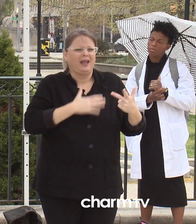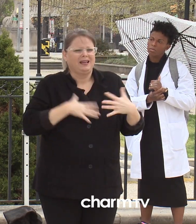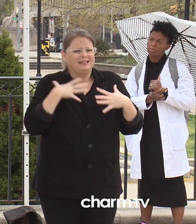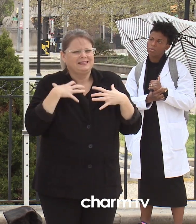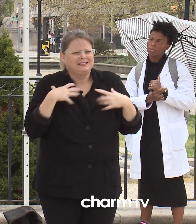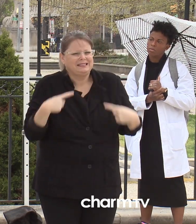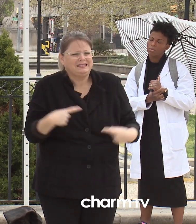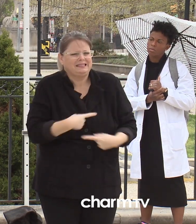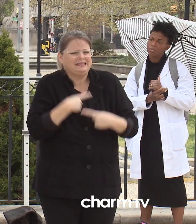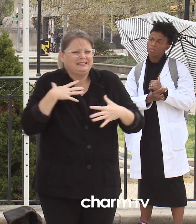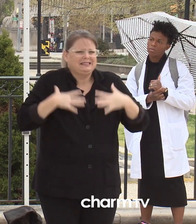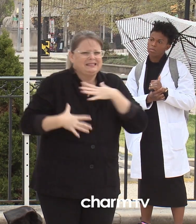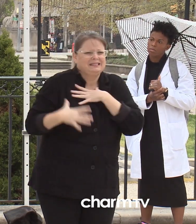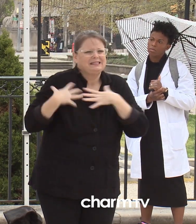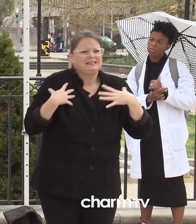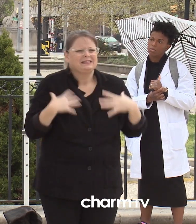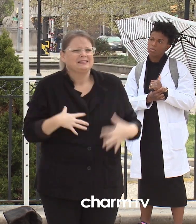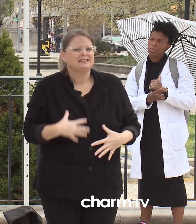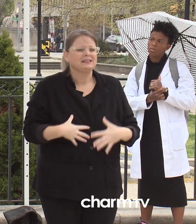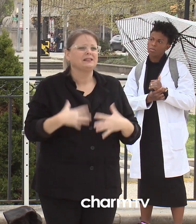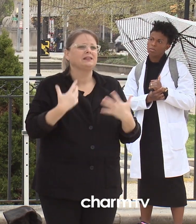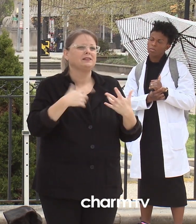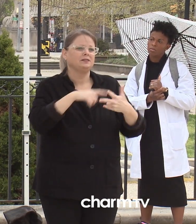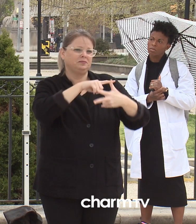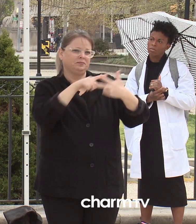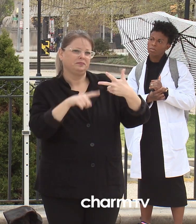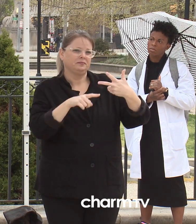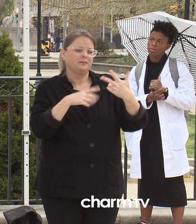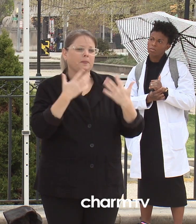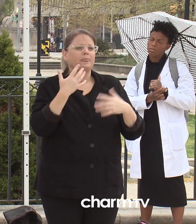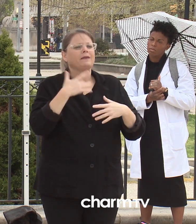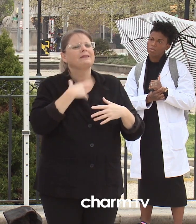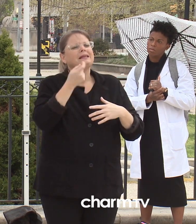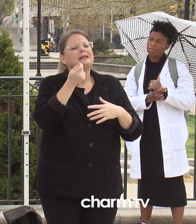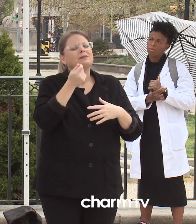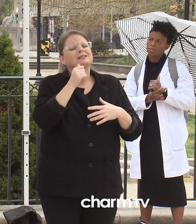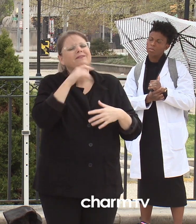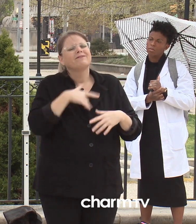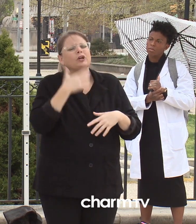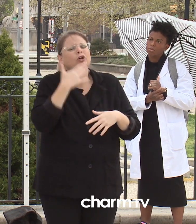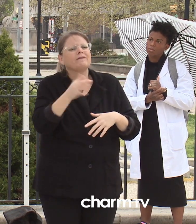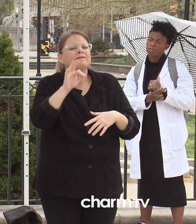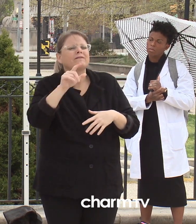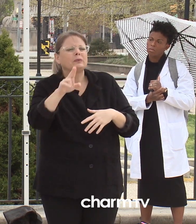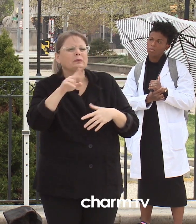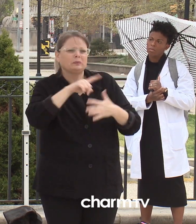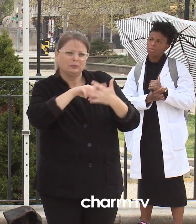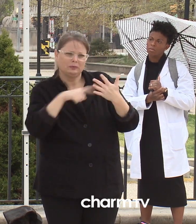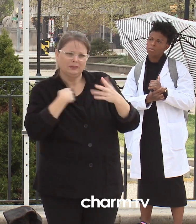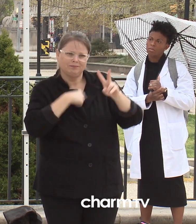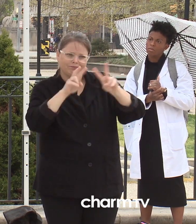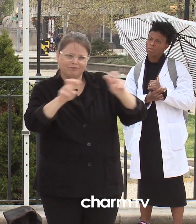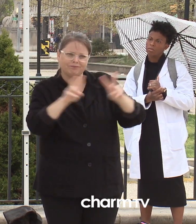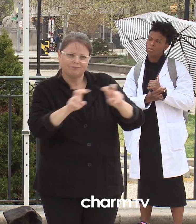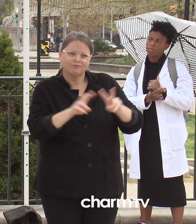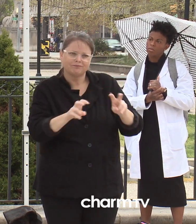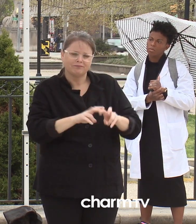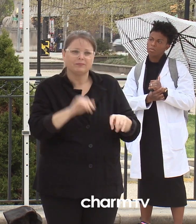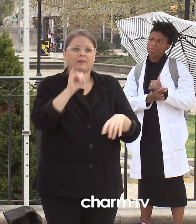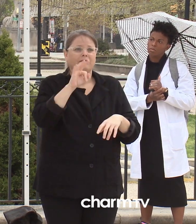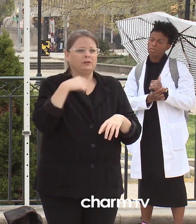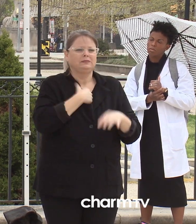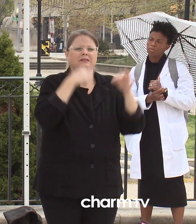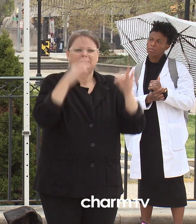medication that suppress your immune system. That's for patients that are like cancer patients or transplant patients. They also can have no history of diabetes,